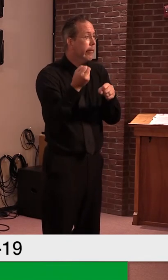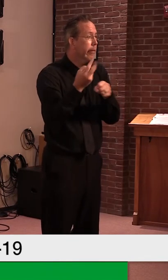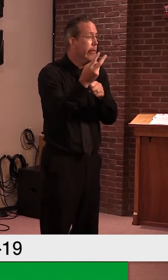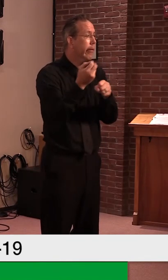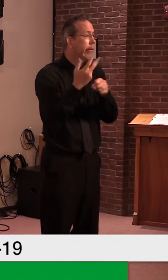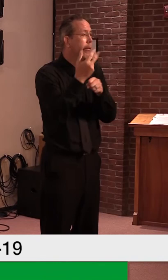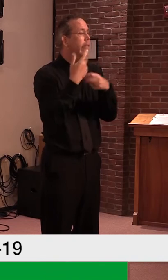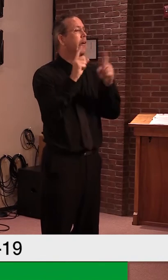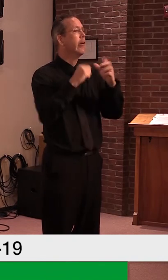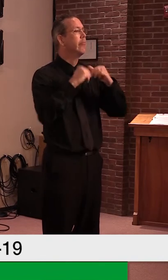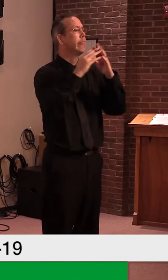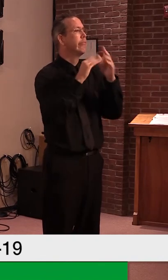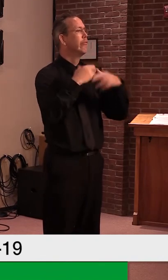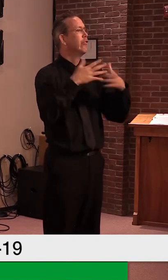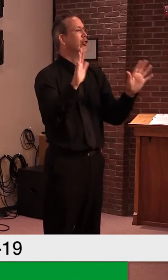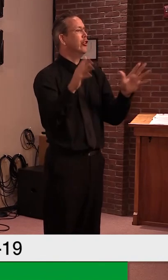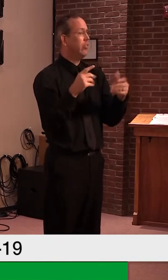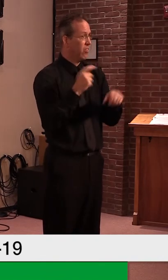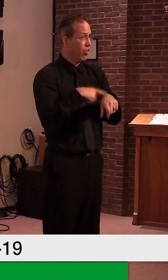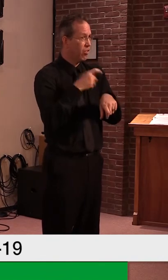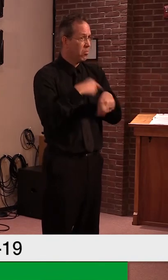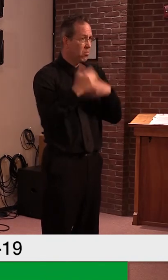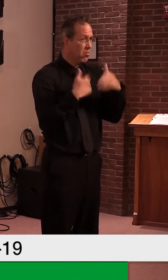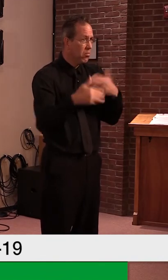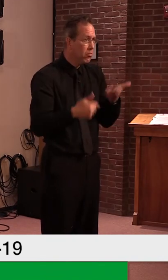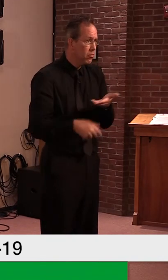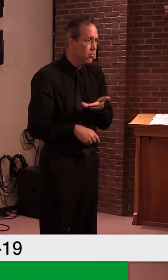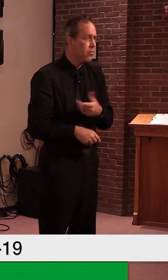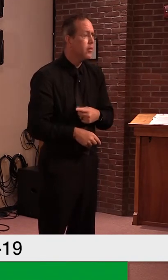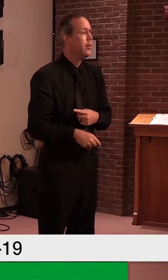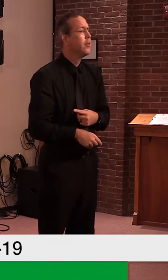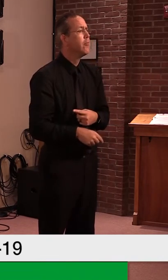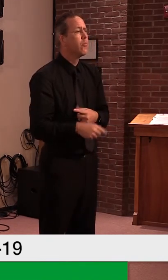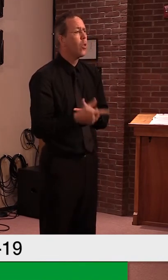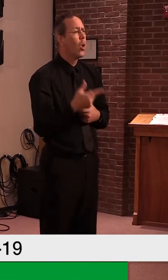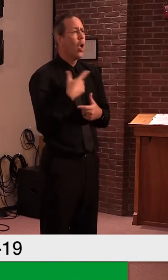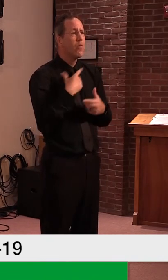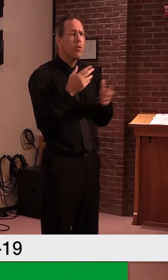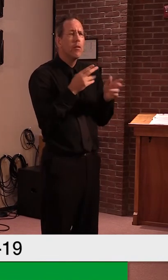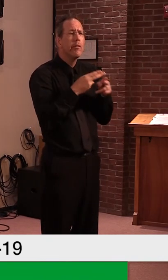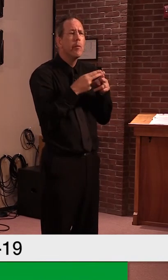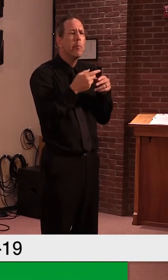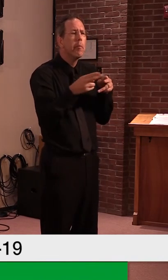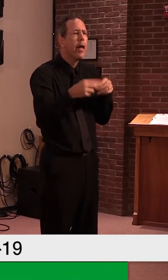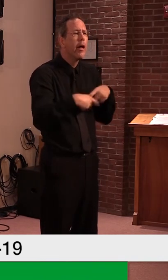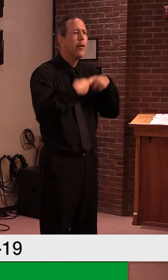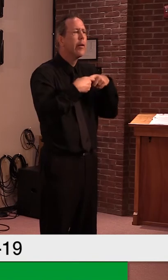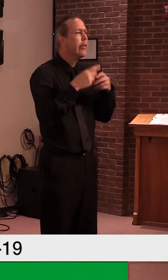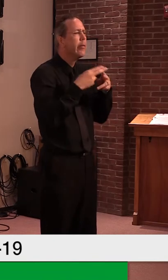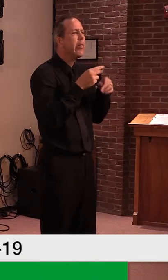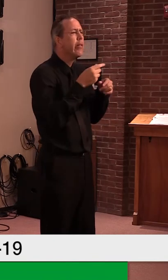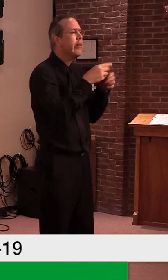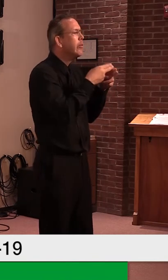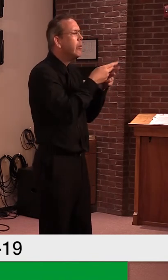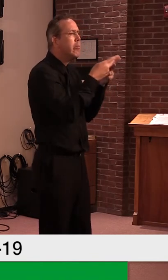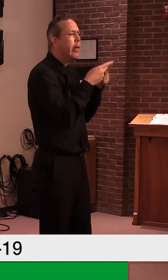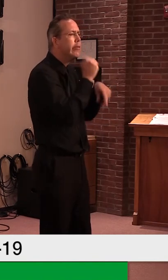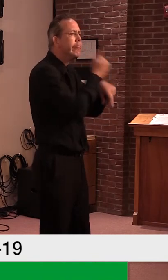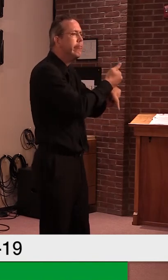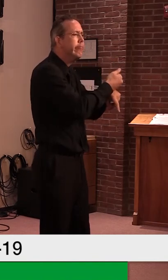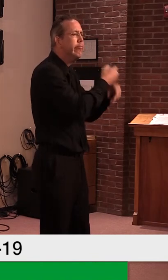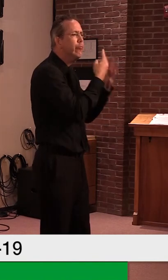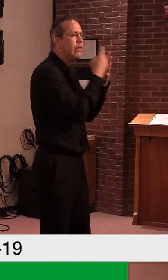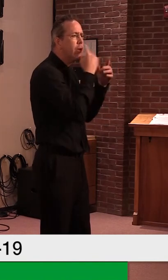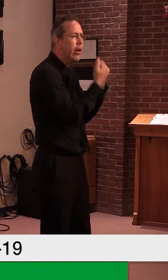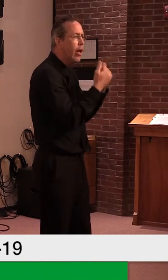housing more than 200 inmates, you know, in a, in a, in a state far away, uh, where there's been some demonstrated, uh,